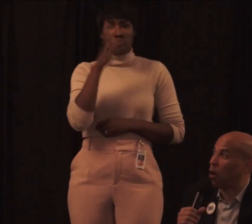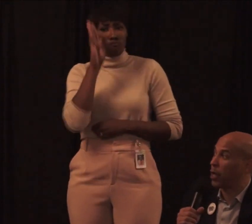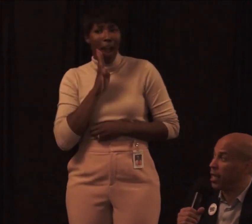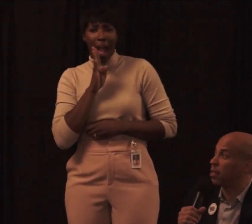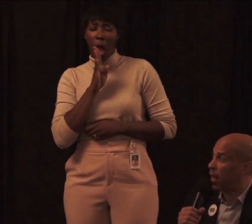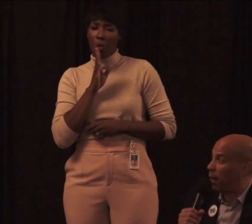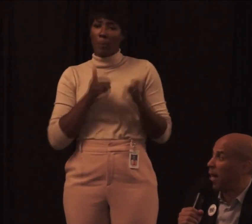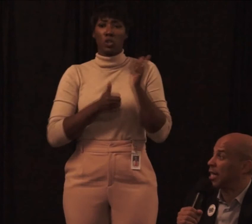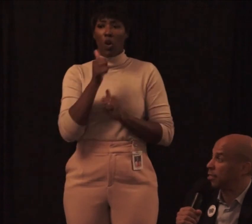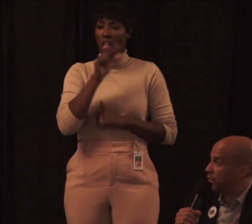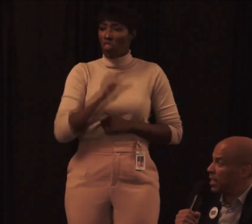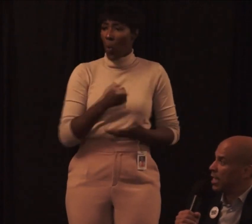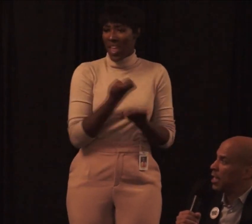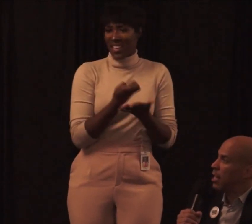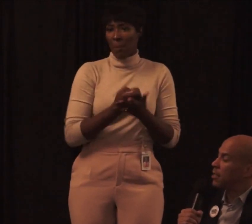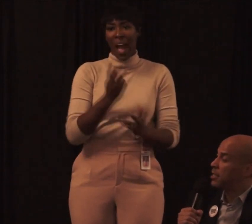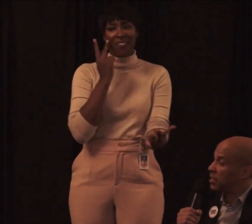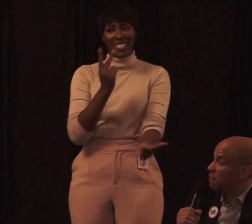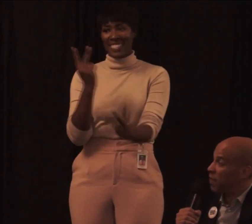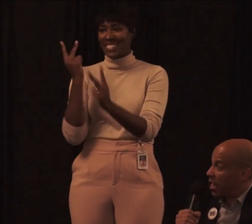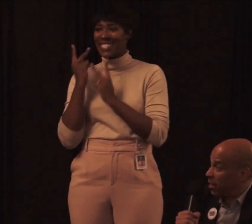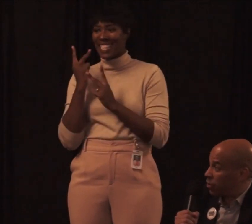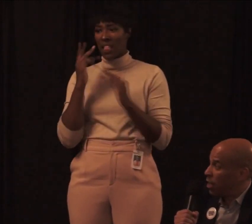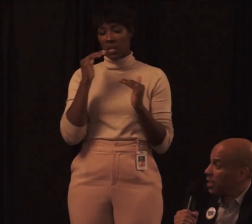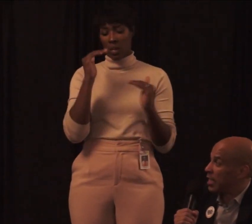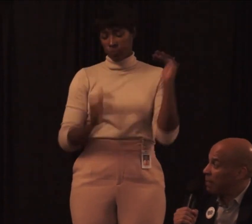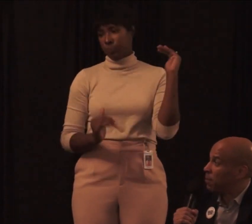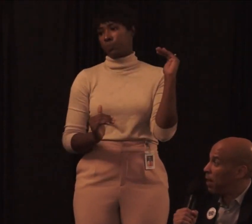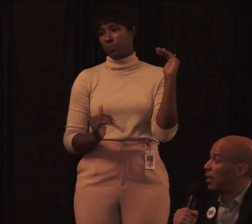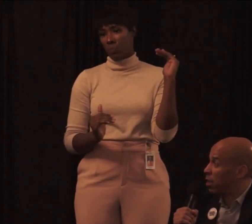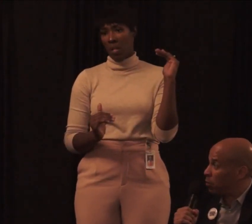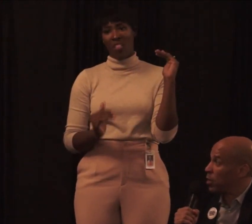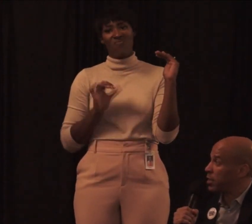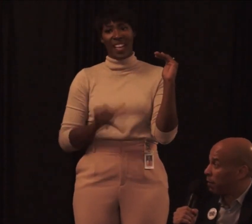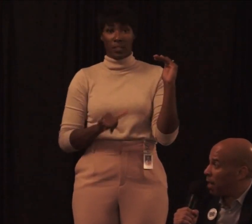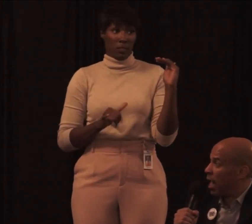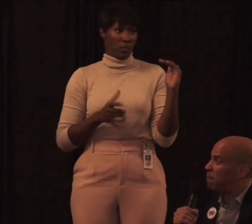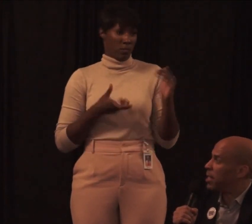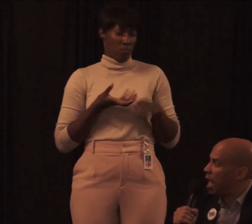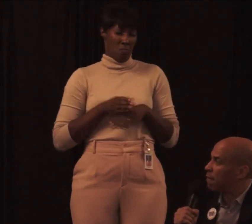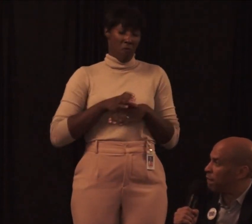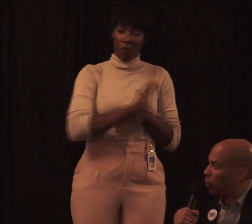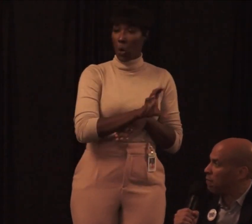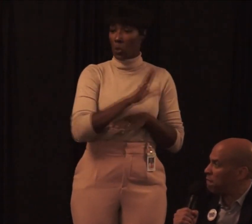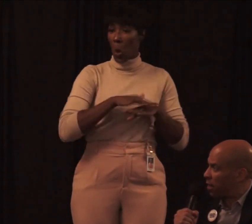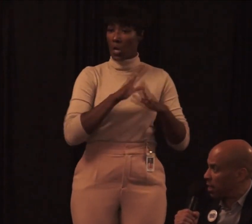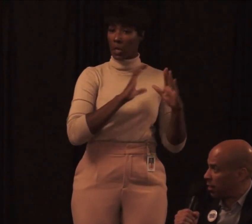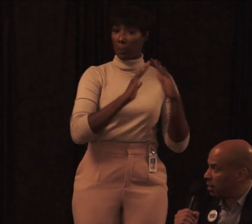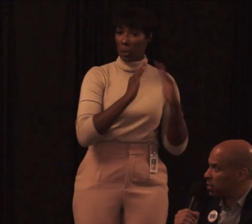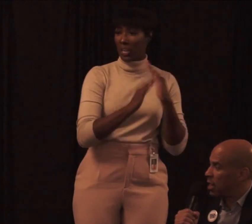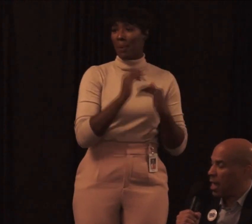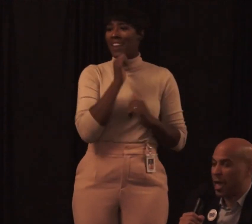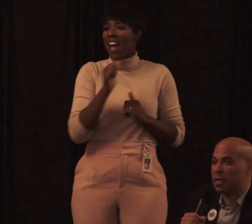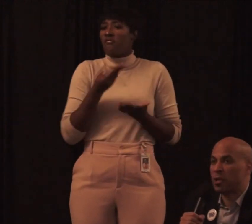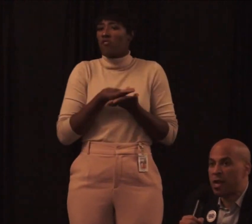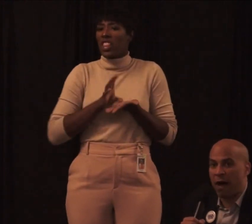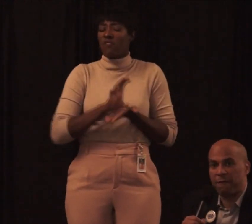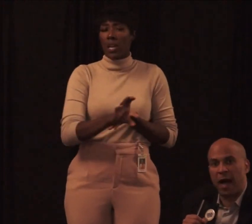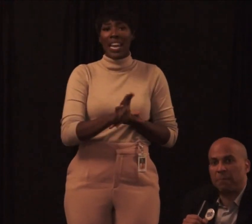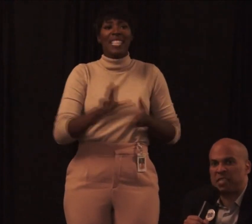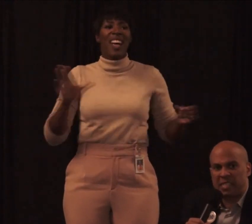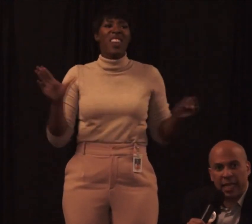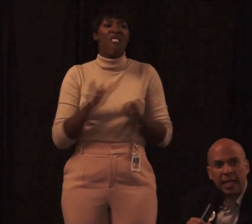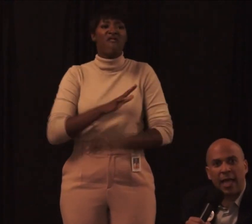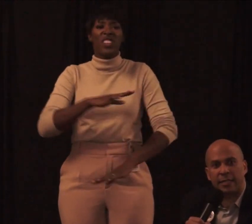majority low income, I see the disadvantage that's heaped upon communities like mine by not fully funding this. And it's